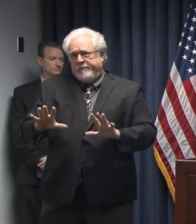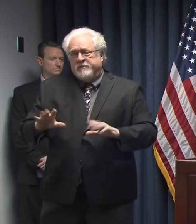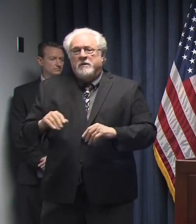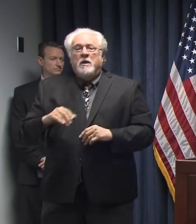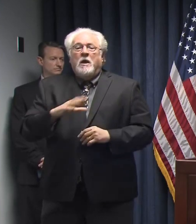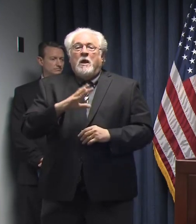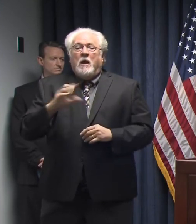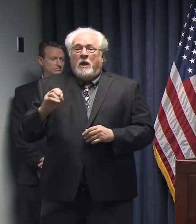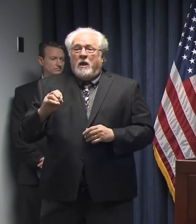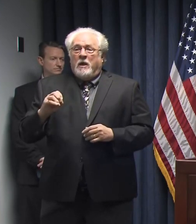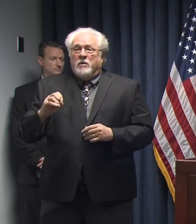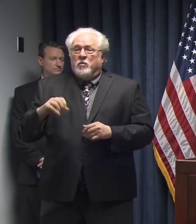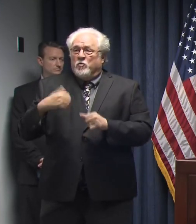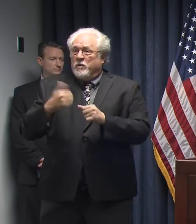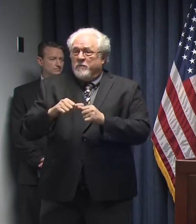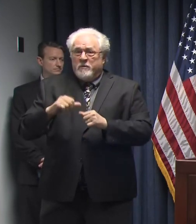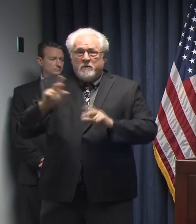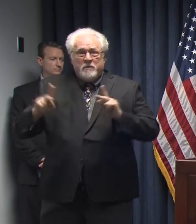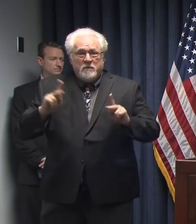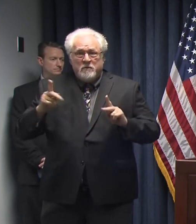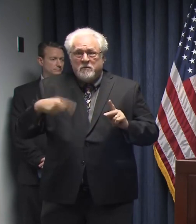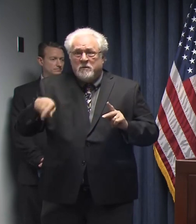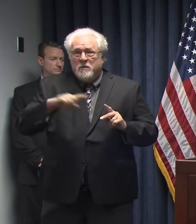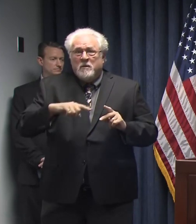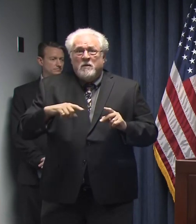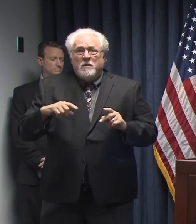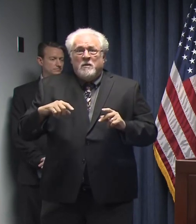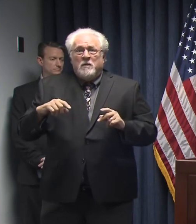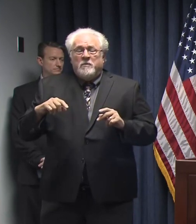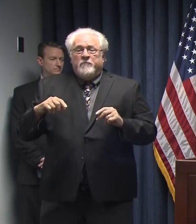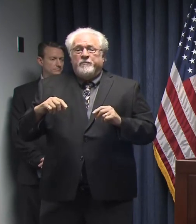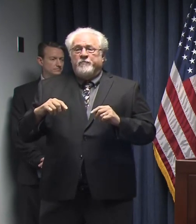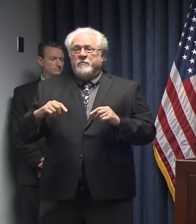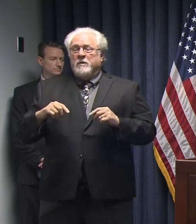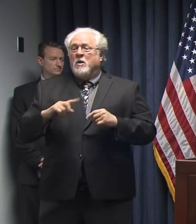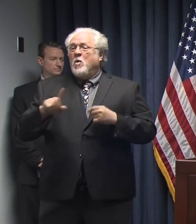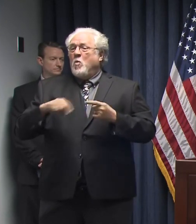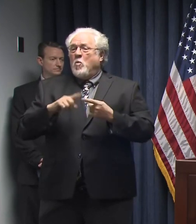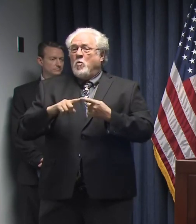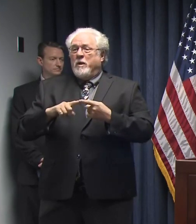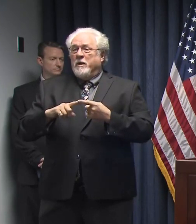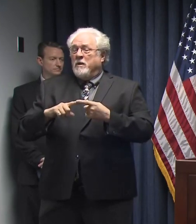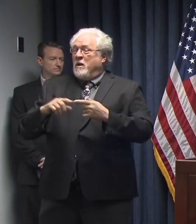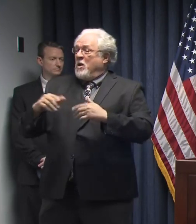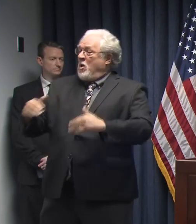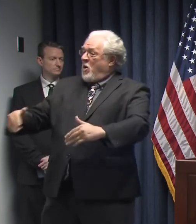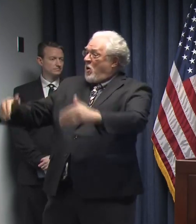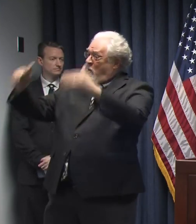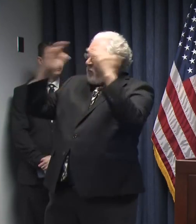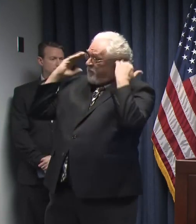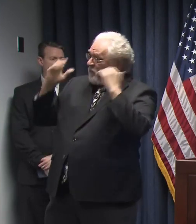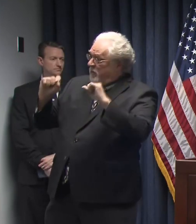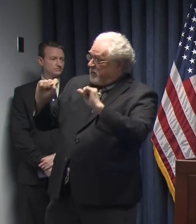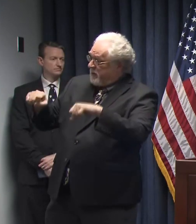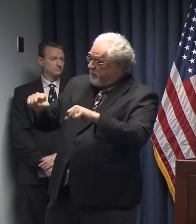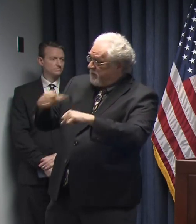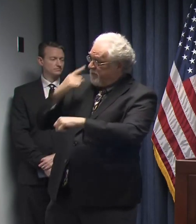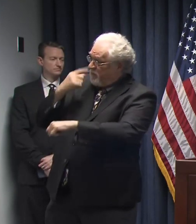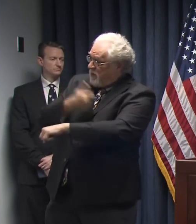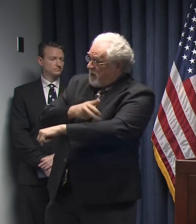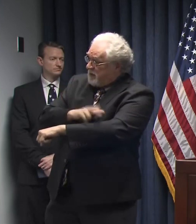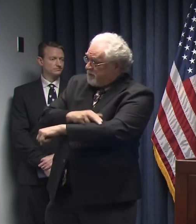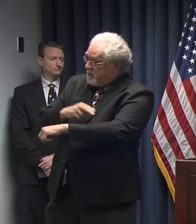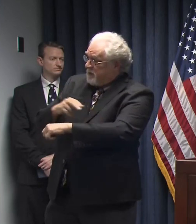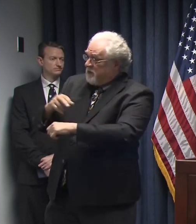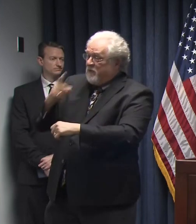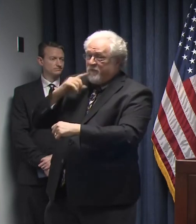And I would remind everybody that when we overwhelm our capacity, our hospital's capacity